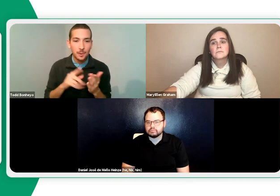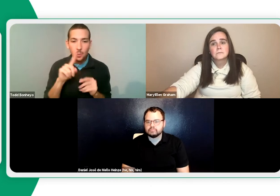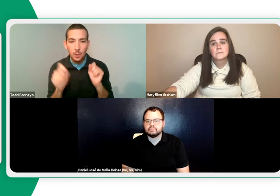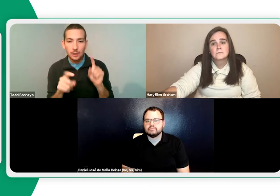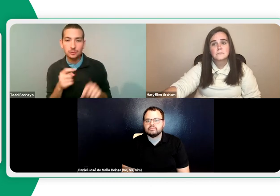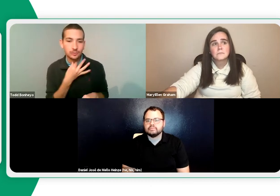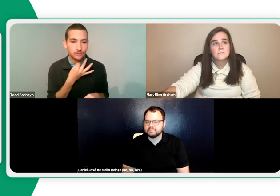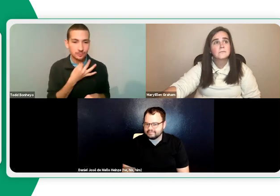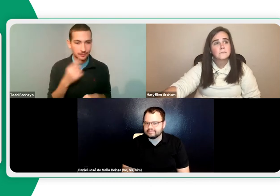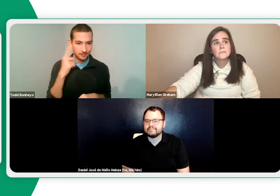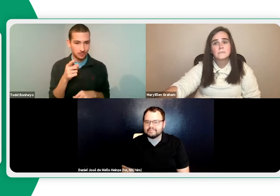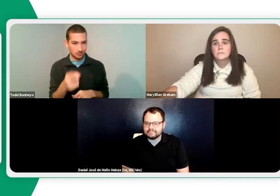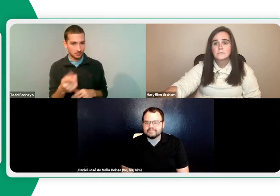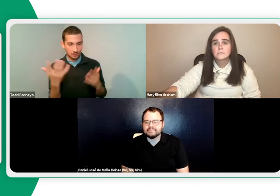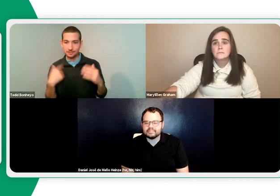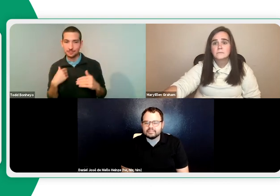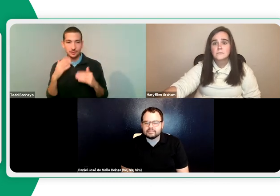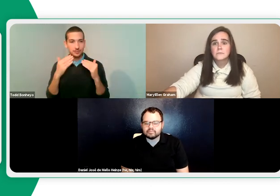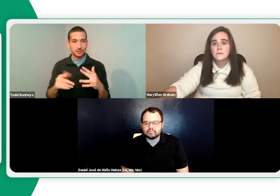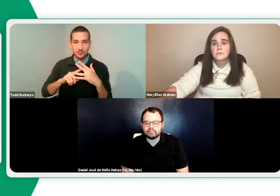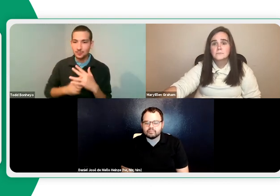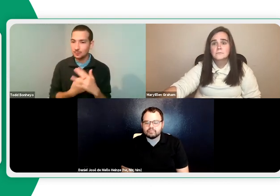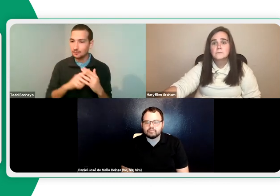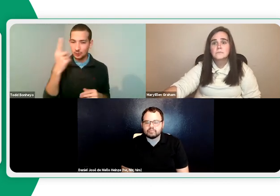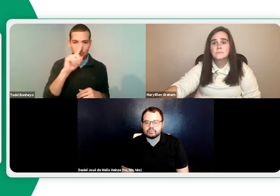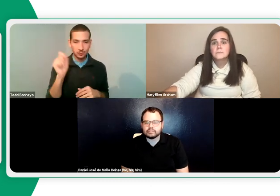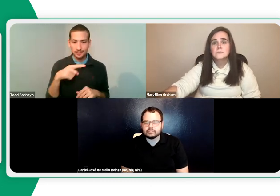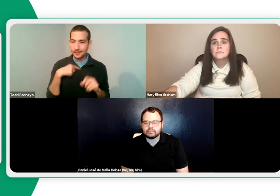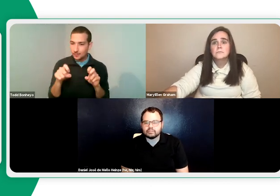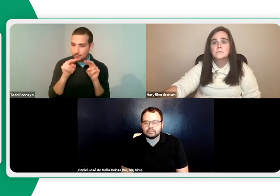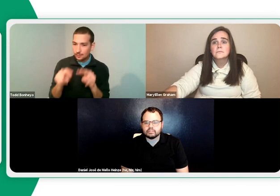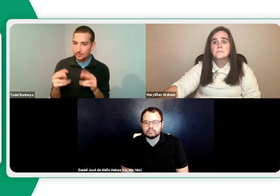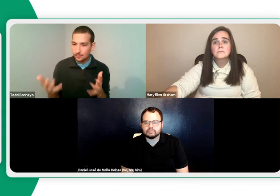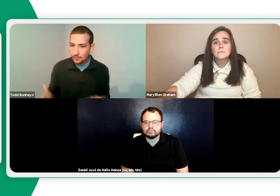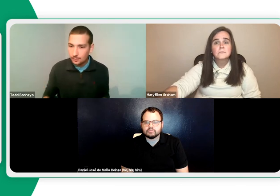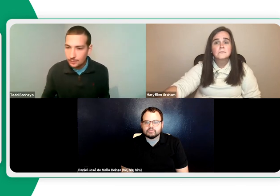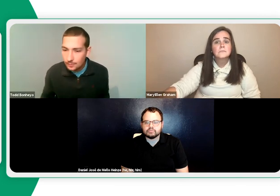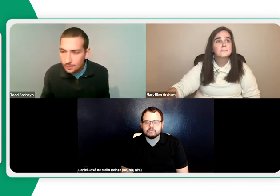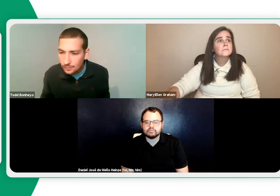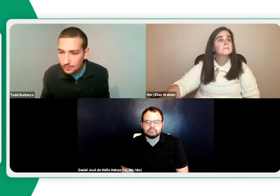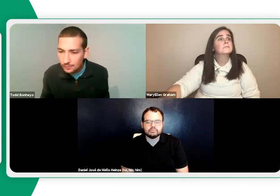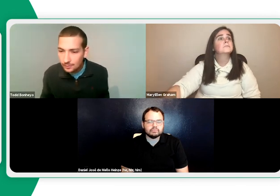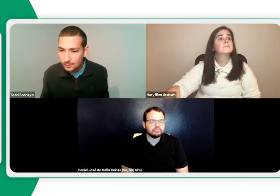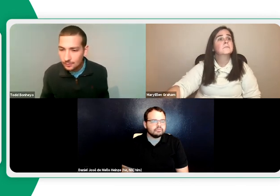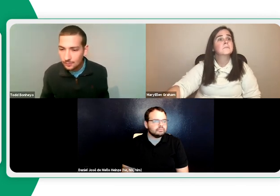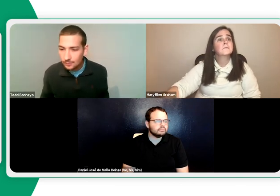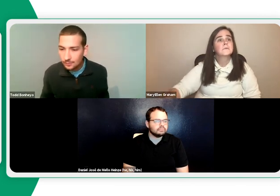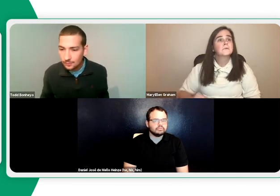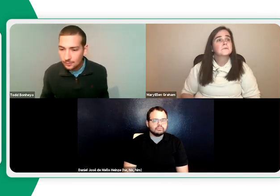I know that you've answered some of our questions, Daniel, and the audience surely has their own questions. And so let's go ahead and open up our